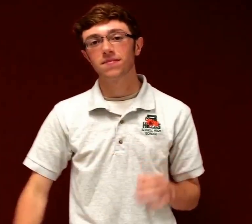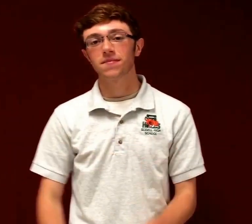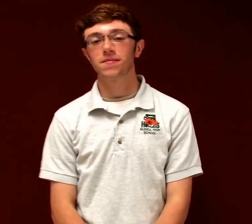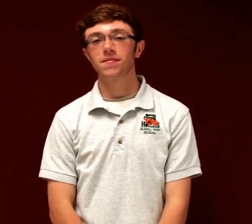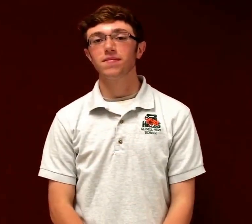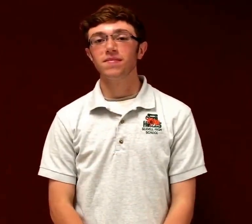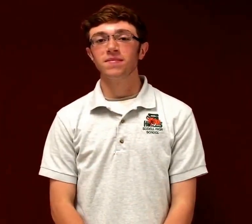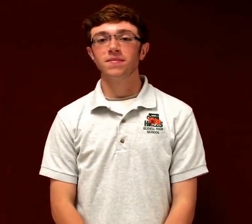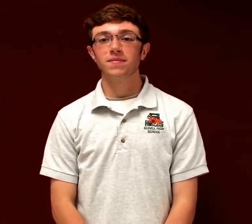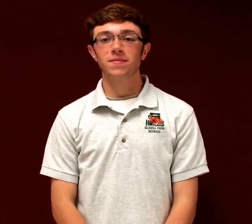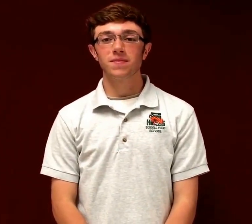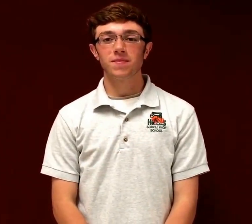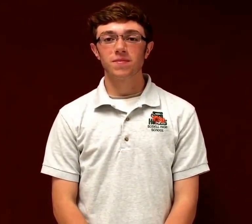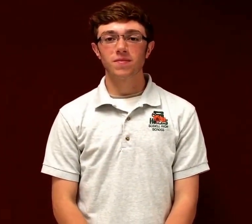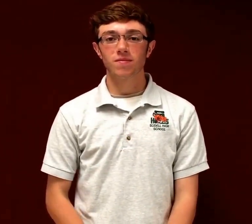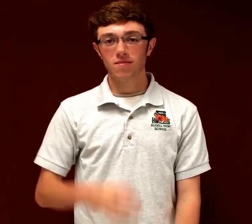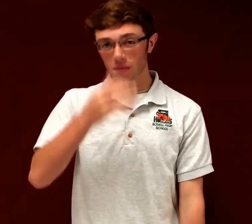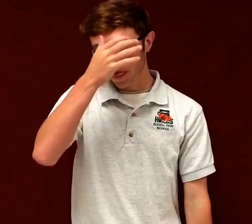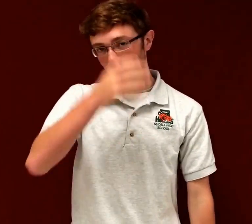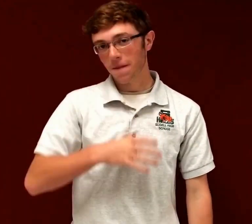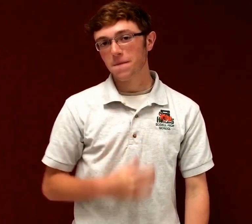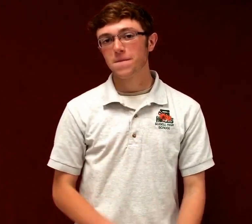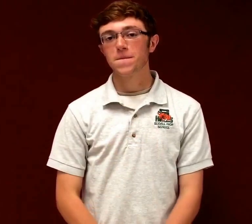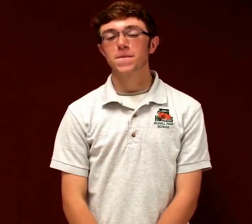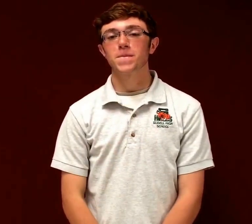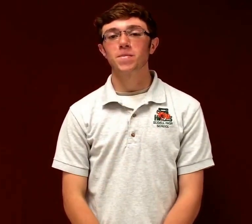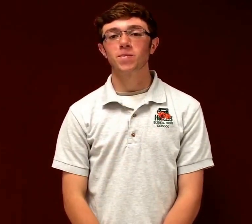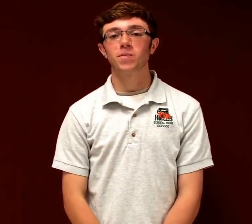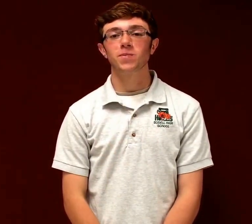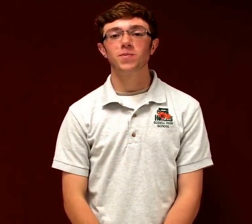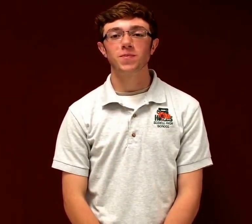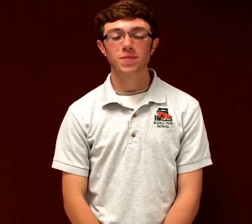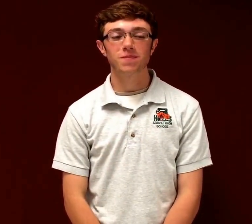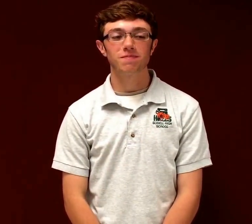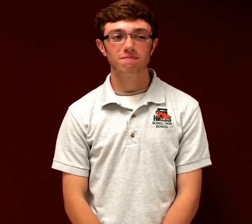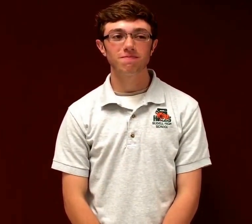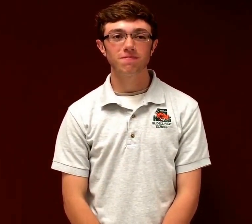kind of man.